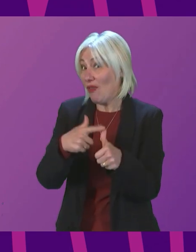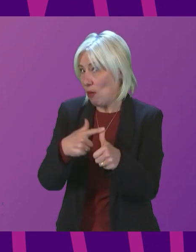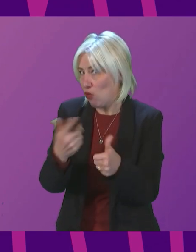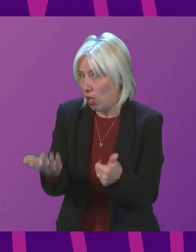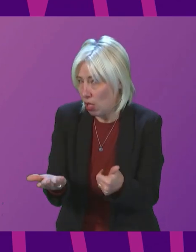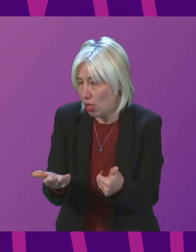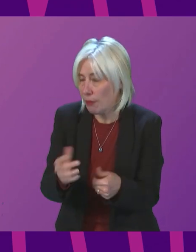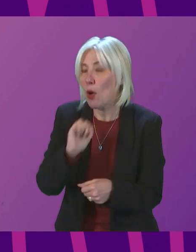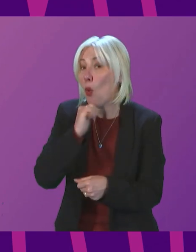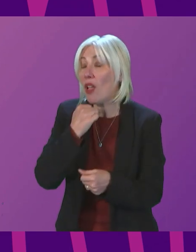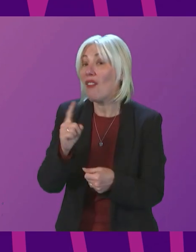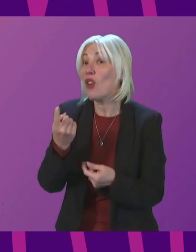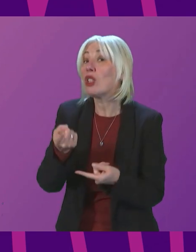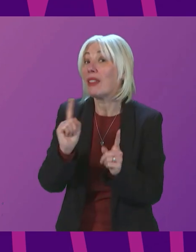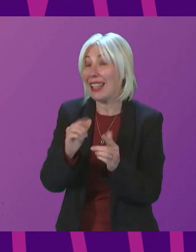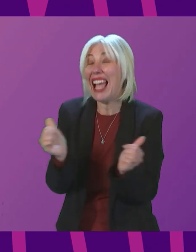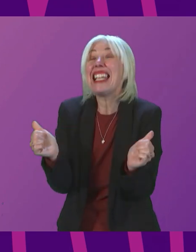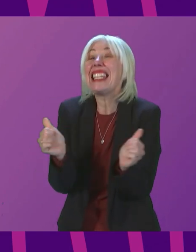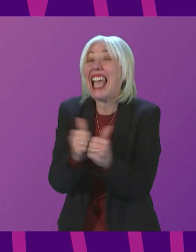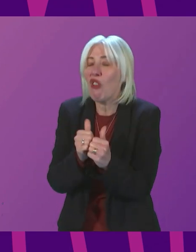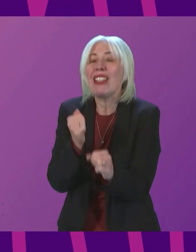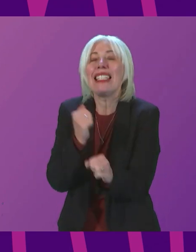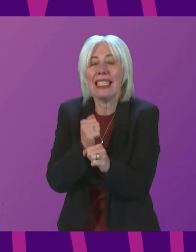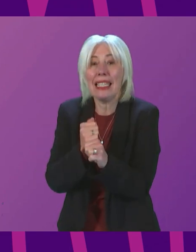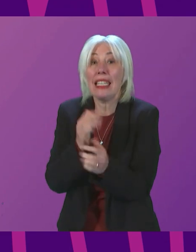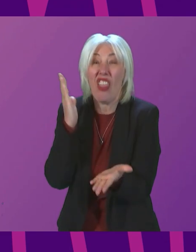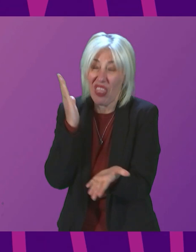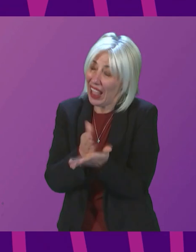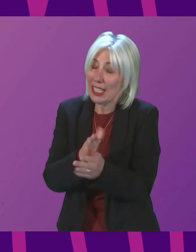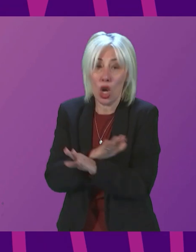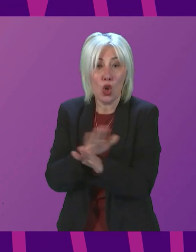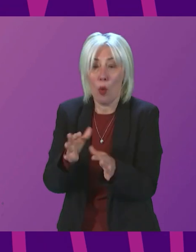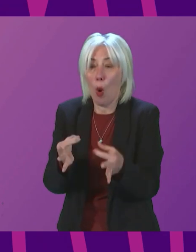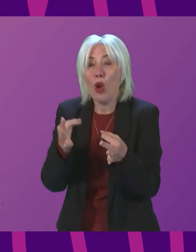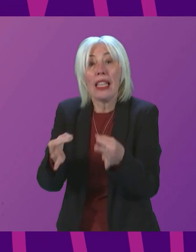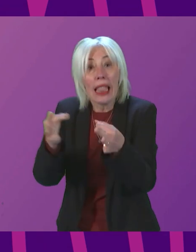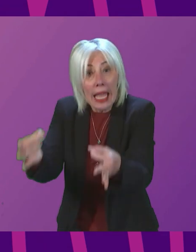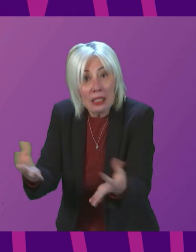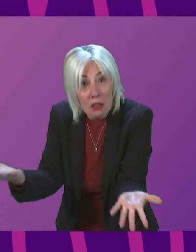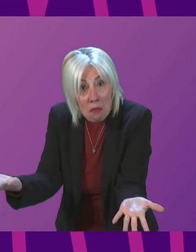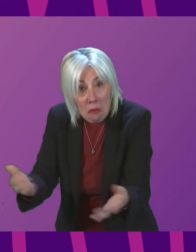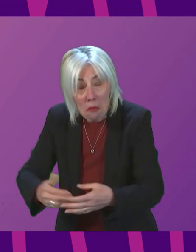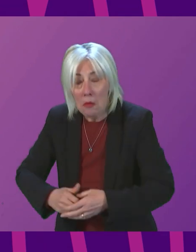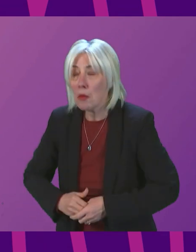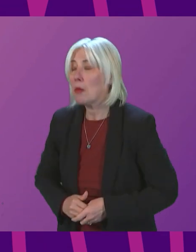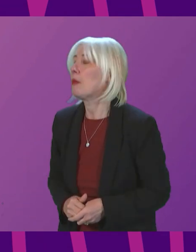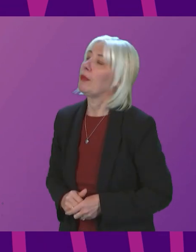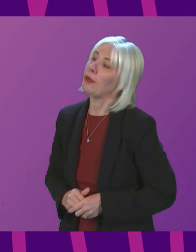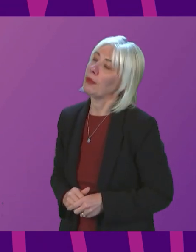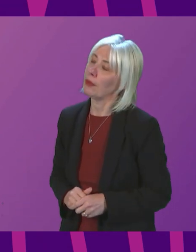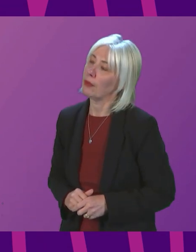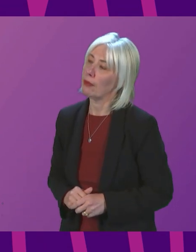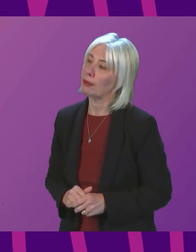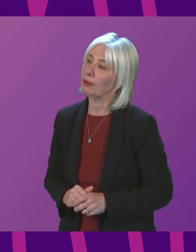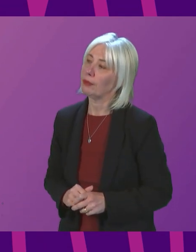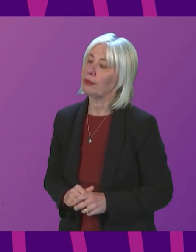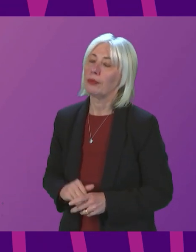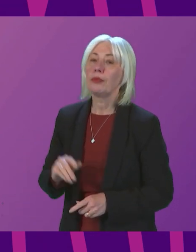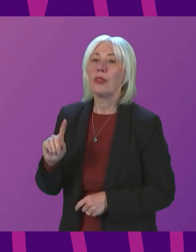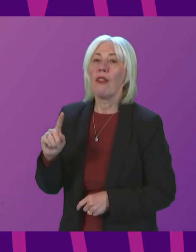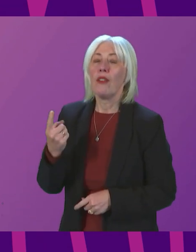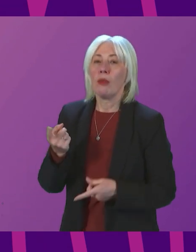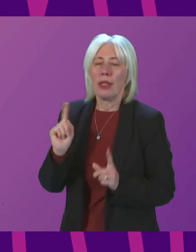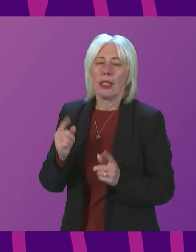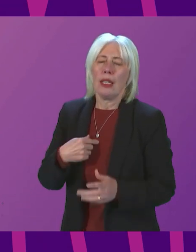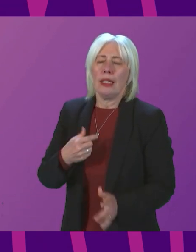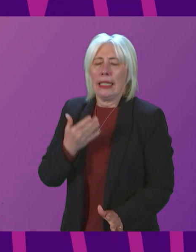the First Minister guarantee that there will be no further delays? First Minister. It seems to